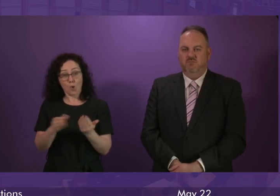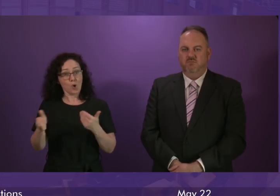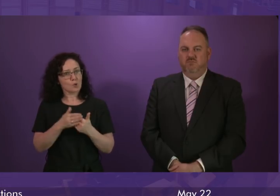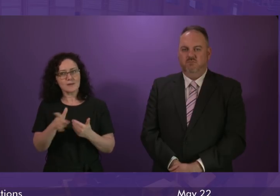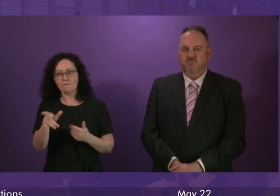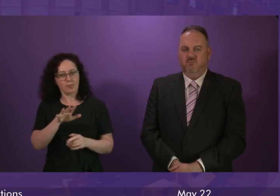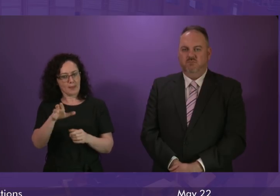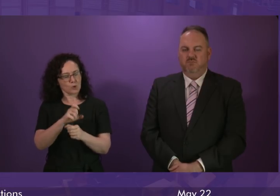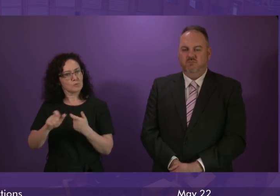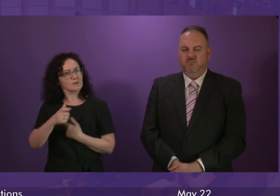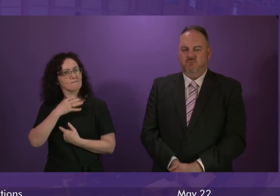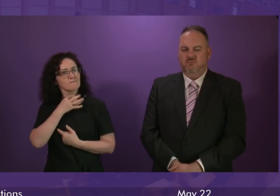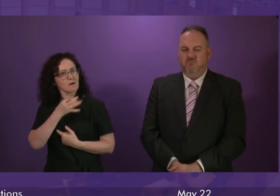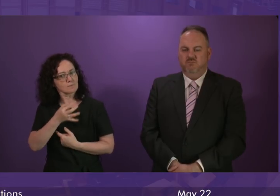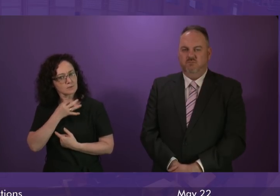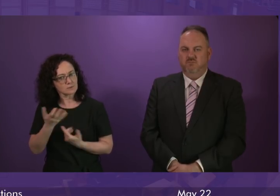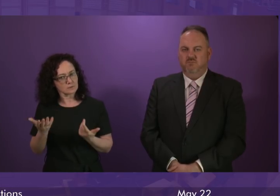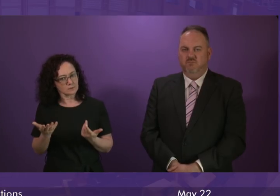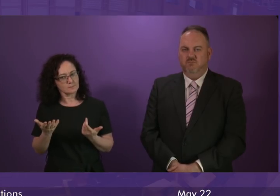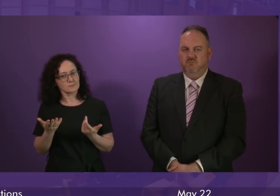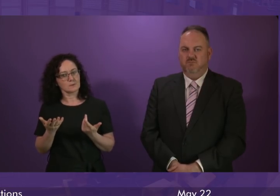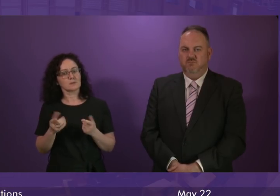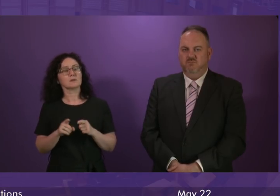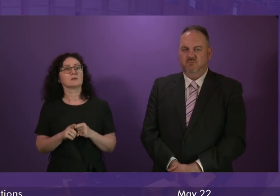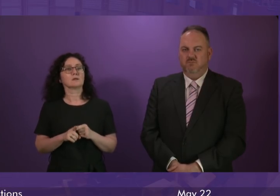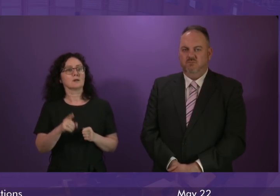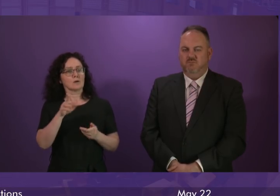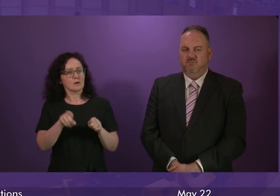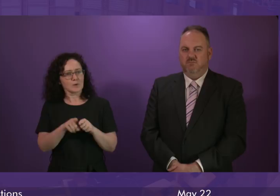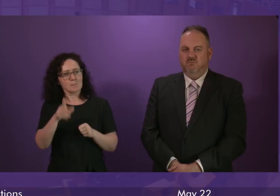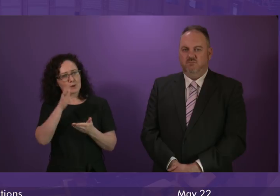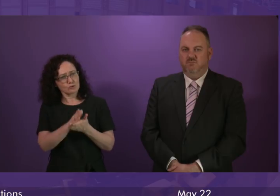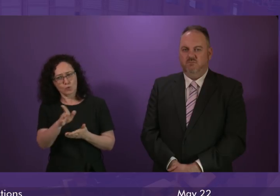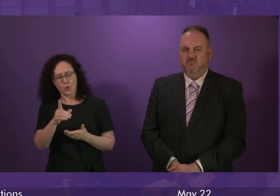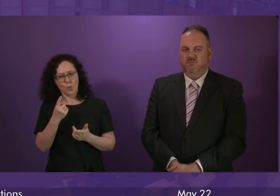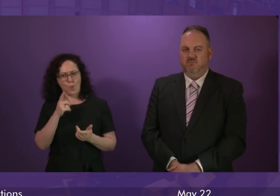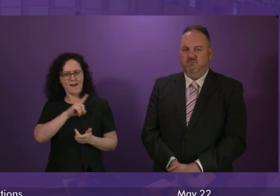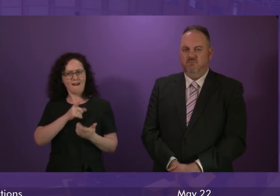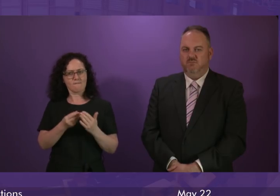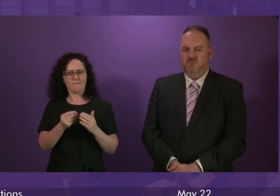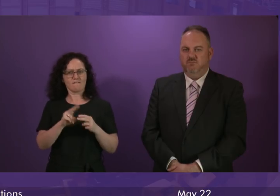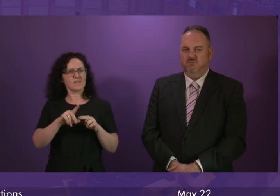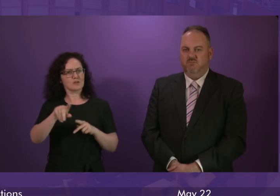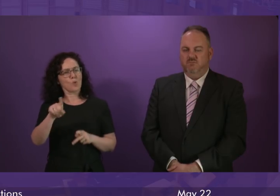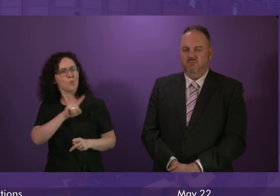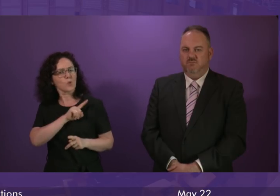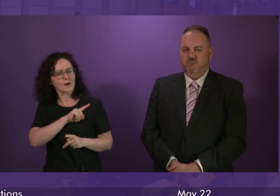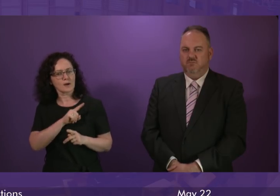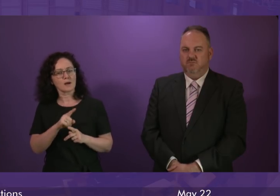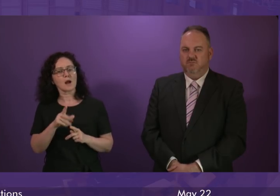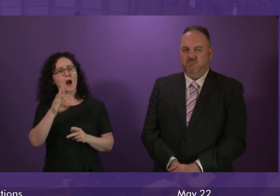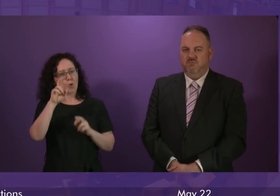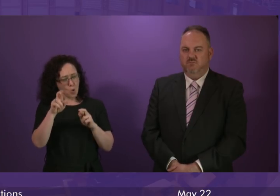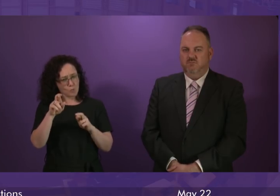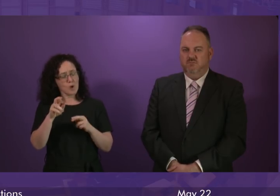without free access to cash as a result of Link's changes to interchange fees. I welcome the support of members across the Chamber in ensuring that the